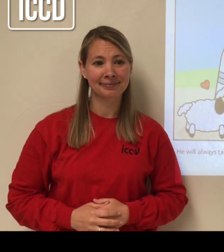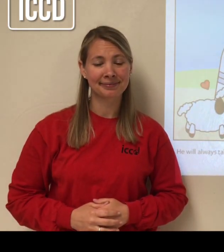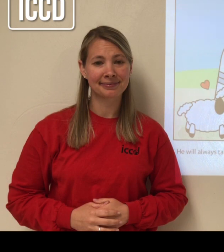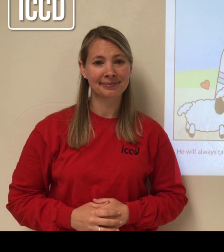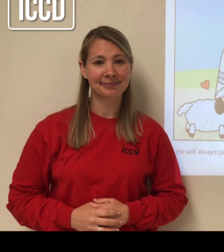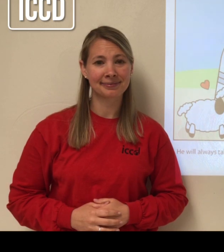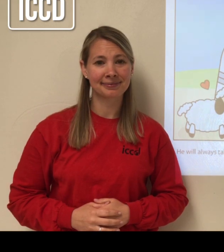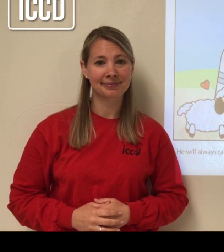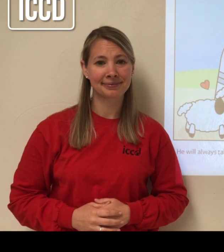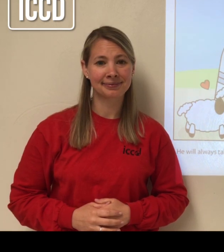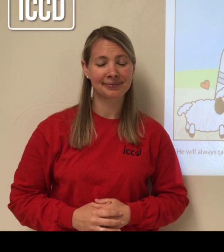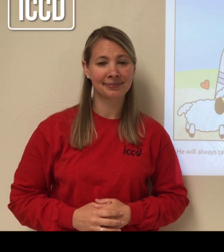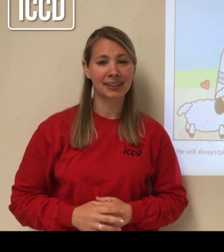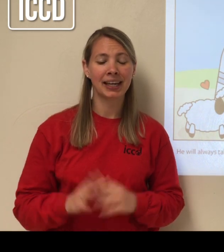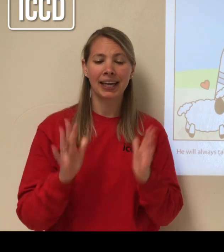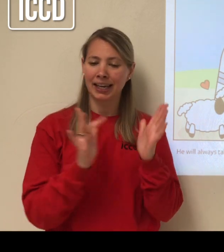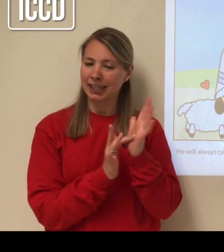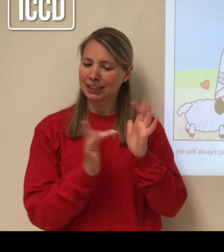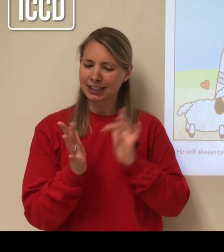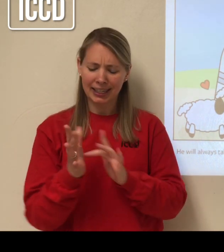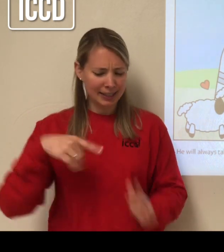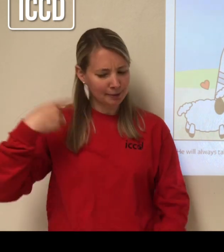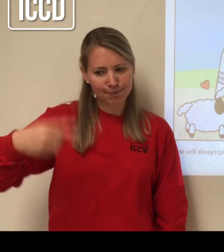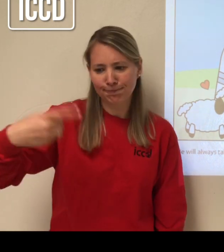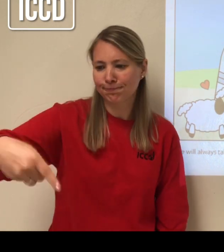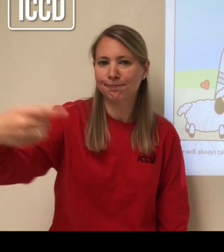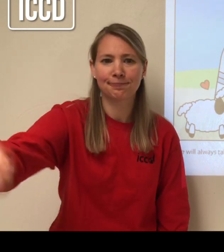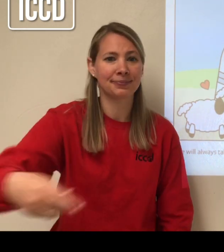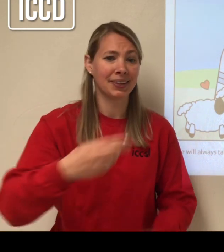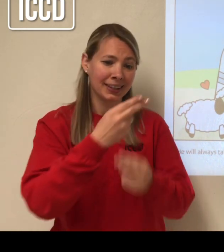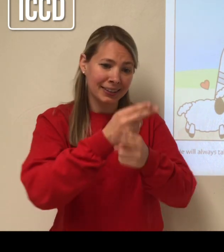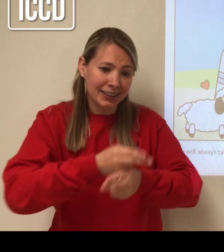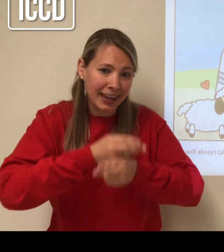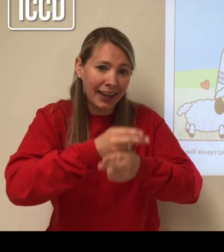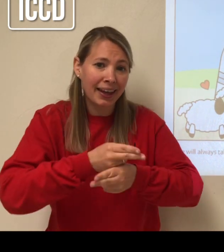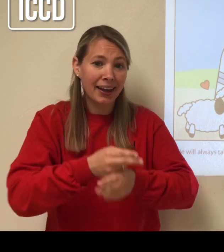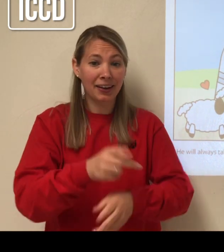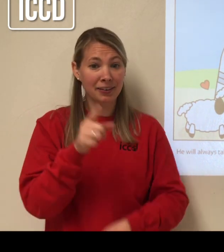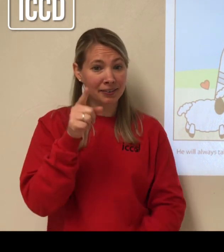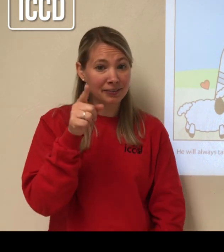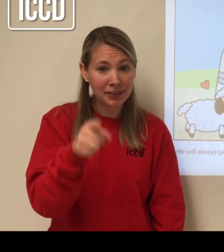He will always take care of you. Because he loves you very, very much.